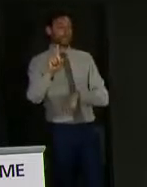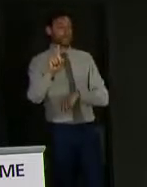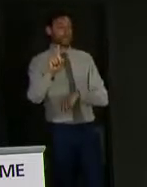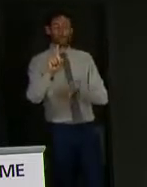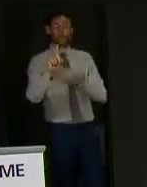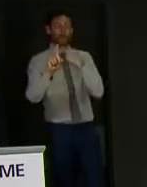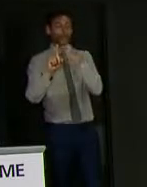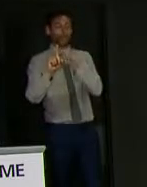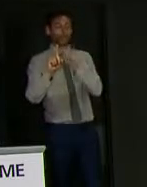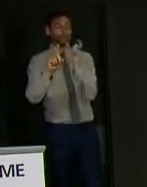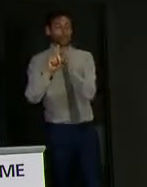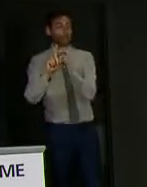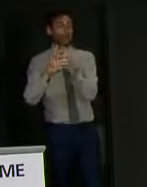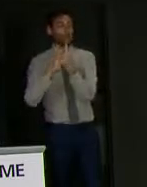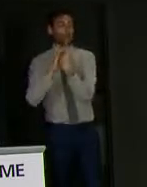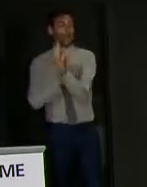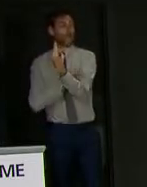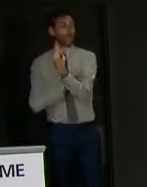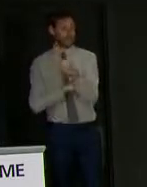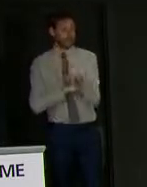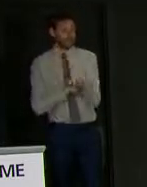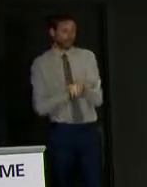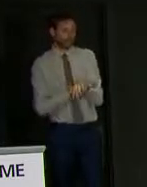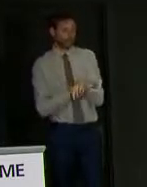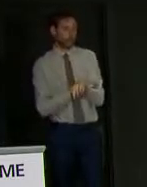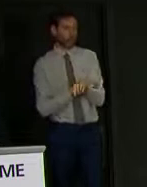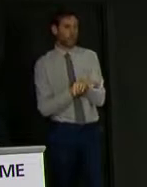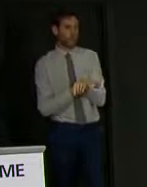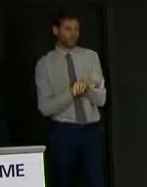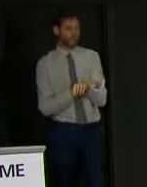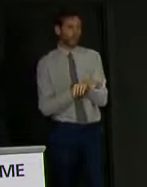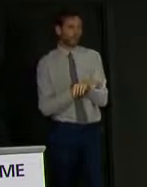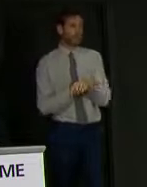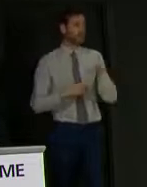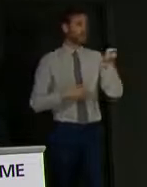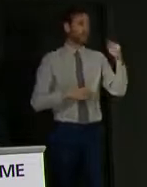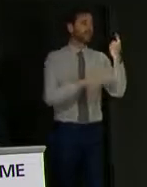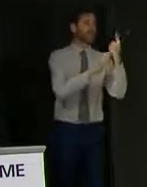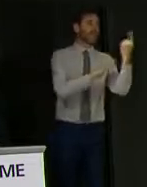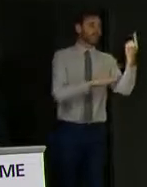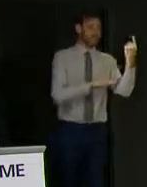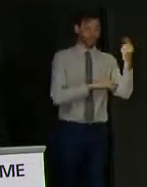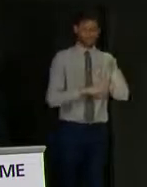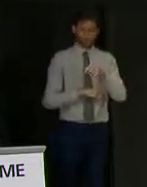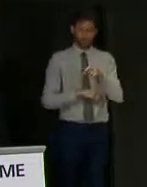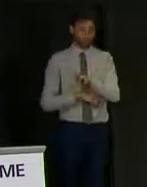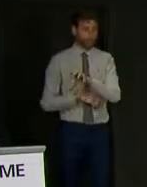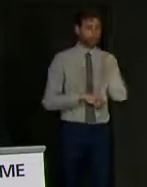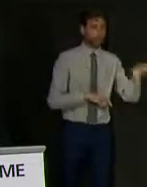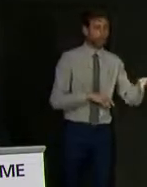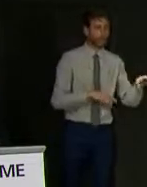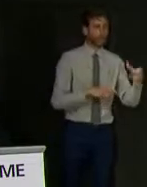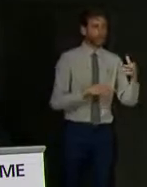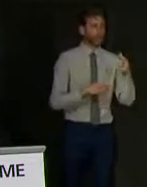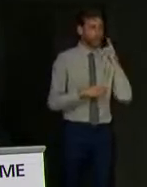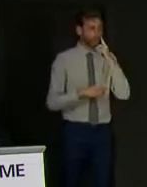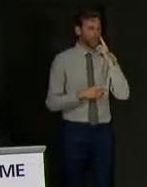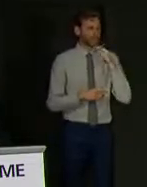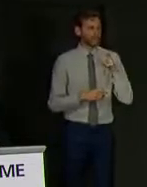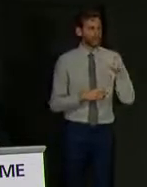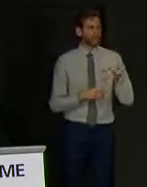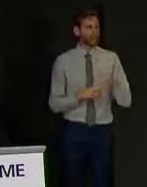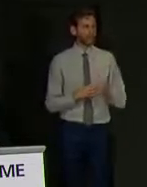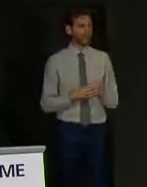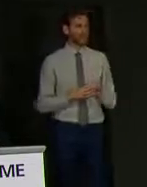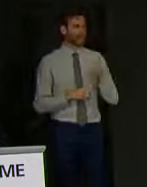with at the time, even the parent who is self-isolating is an asymptomatic contact rather than an index case? It's most